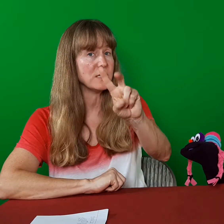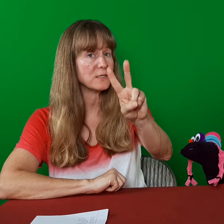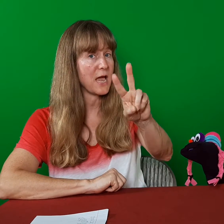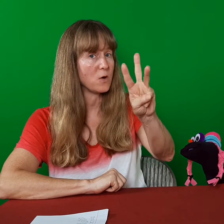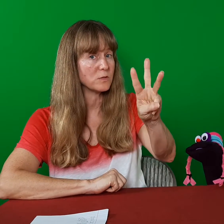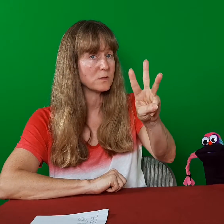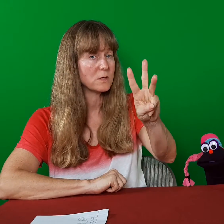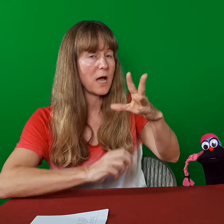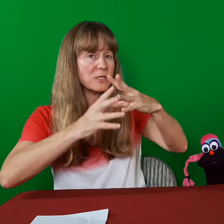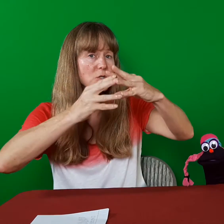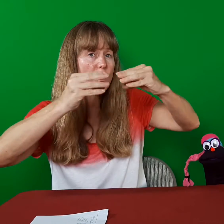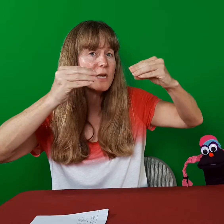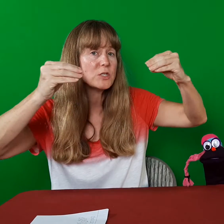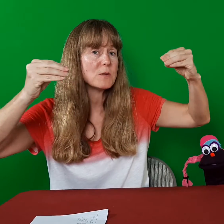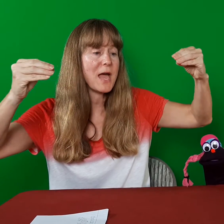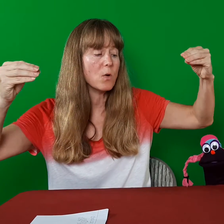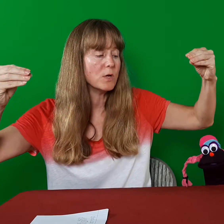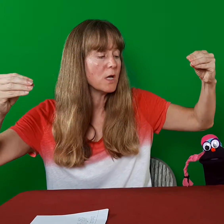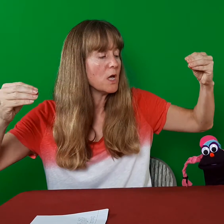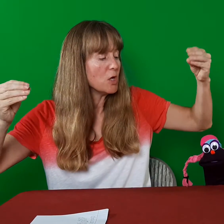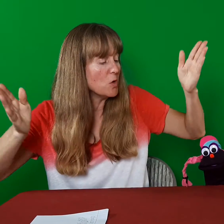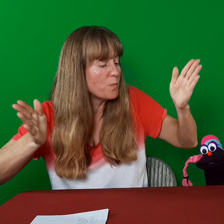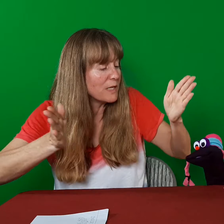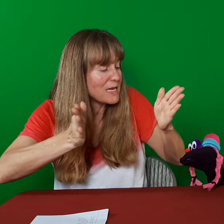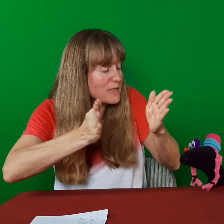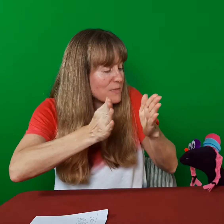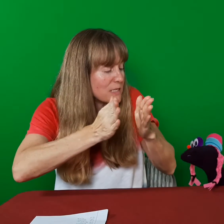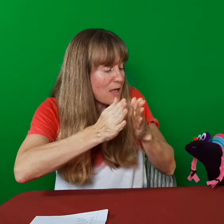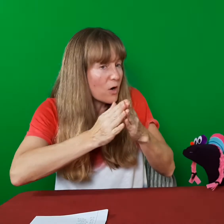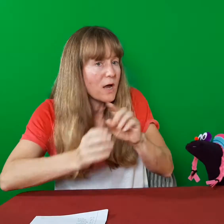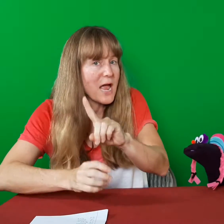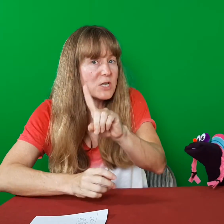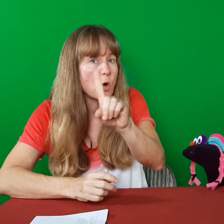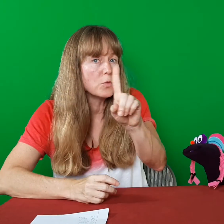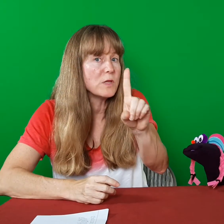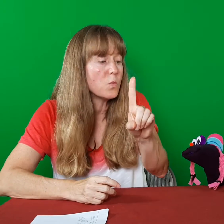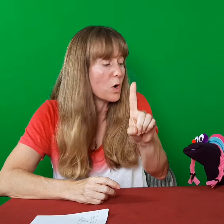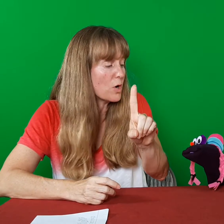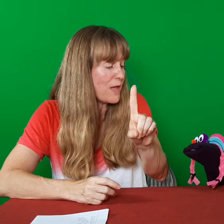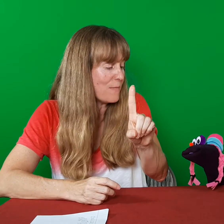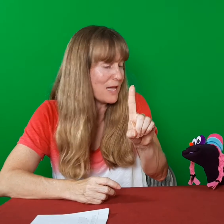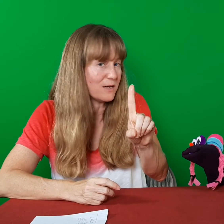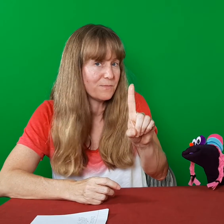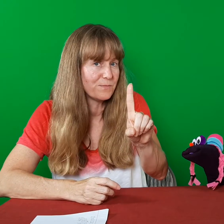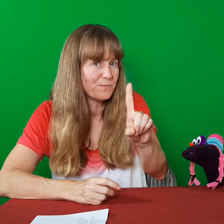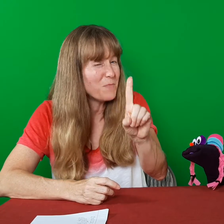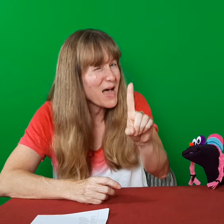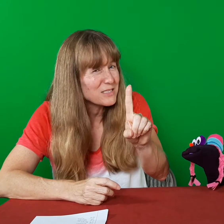sounds. I stretched them out. You blended them together and told me the word they made. But